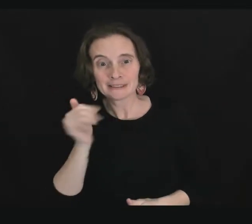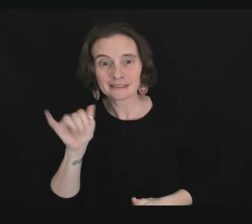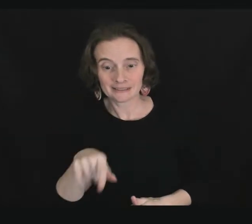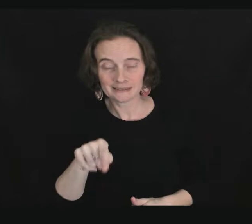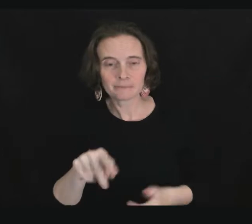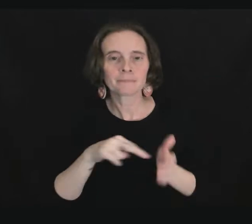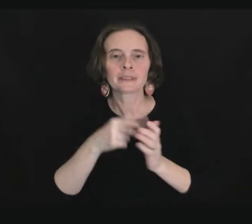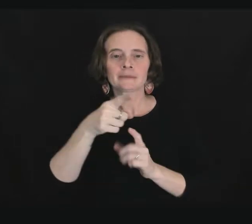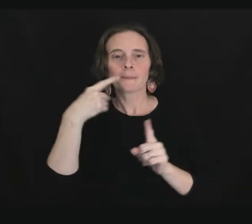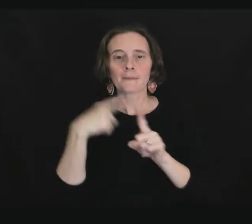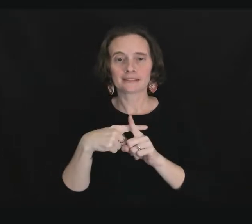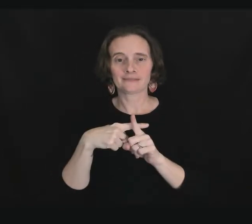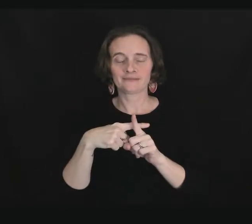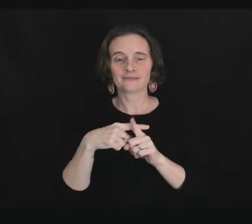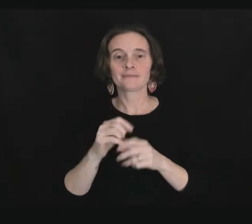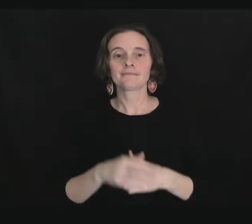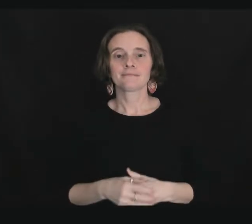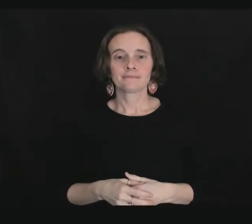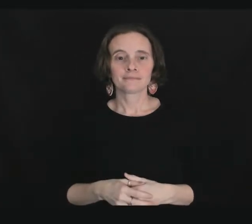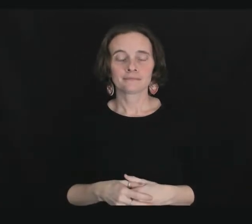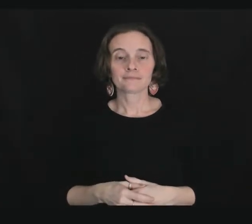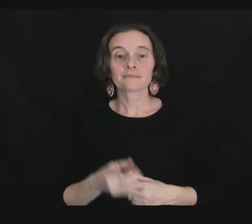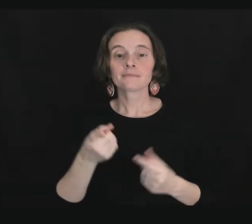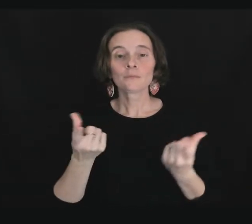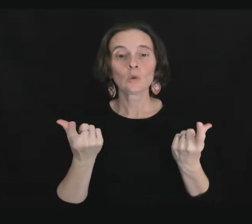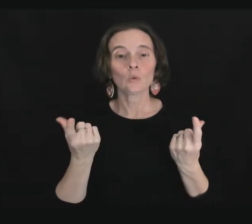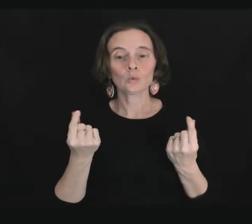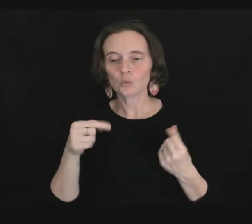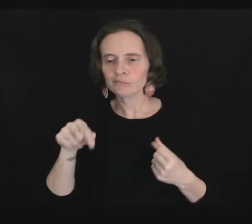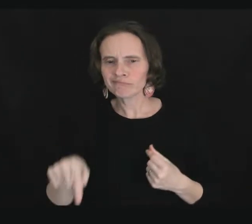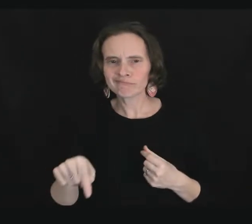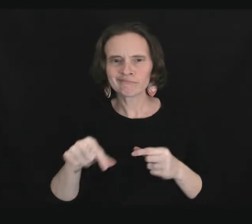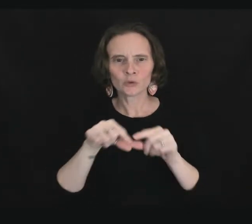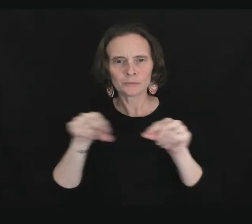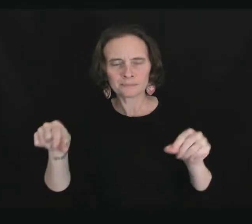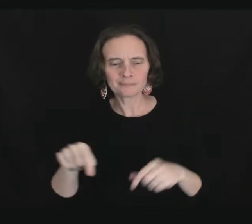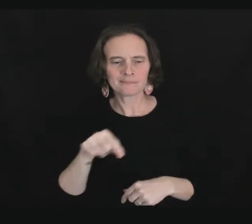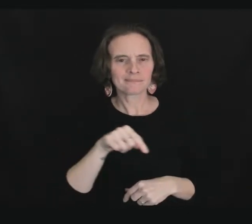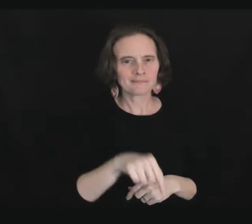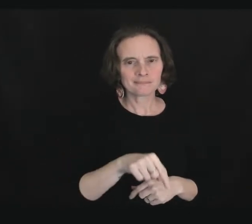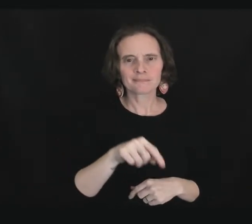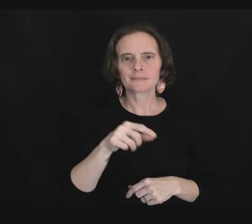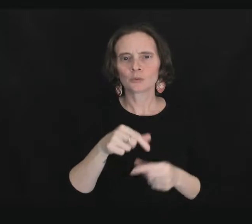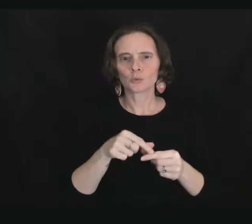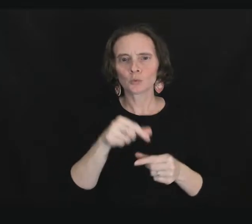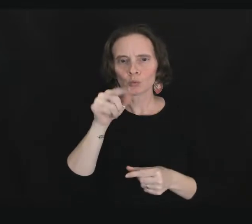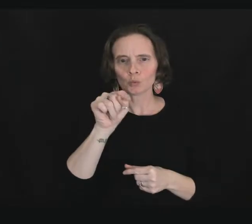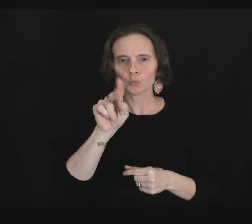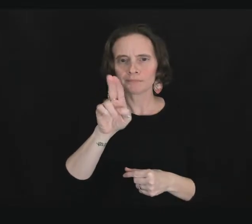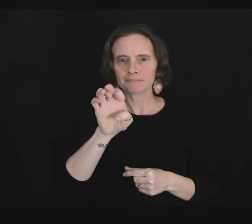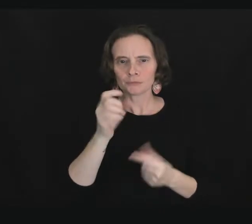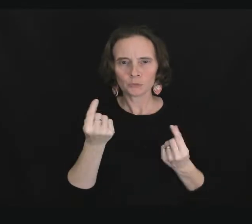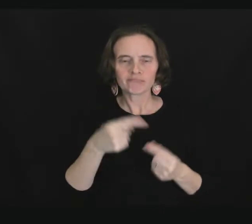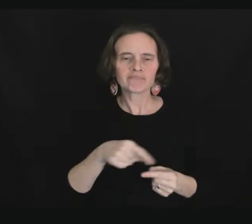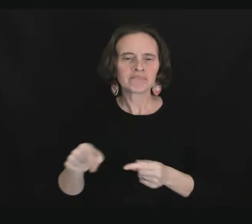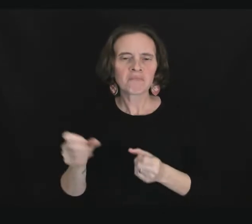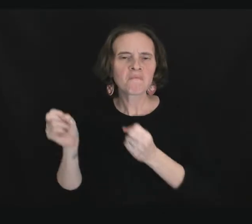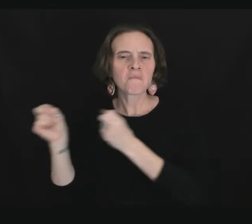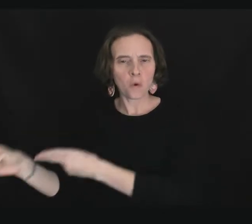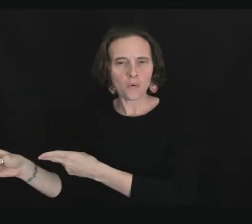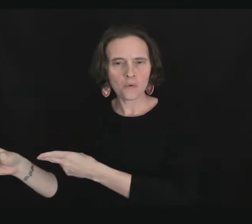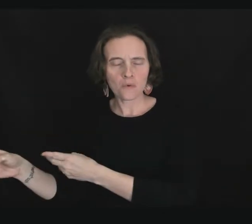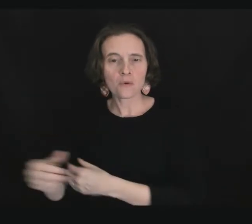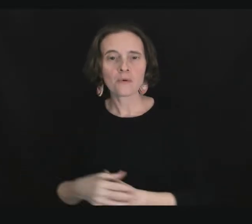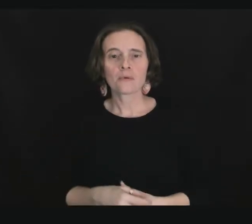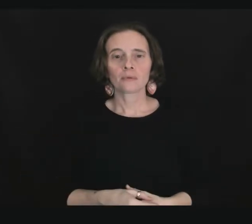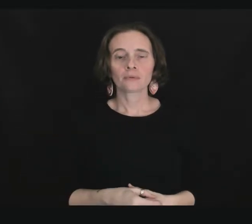Remove the swab from the tube by rubbing it against the inside wall of the tube, squeezing out as much of the liquid as you